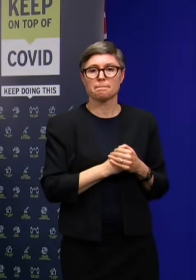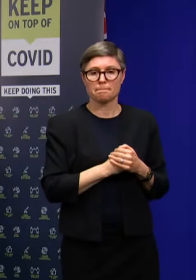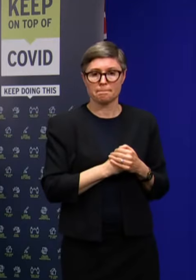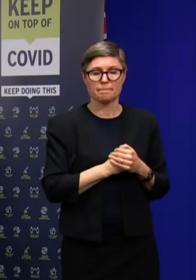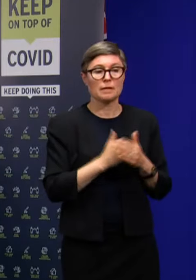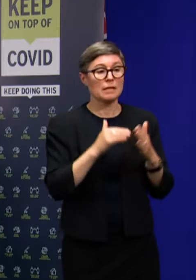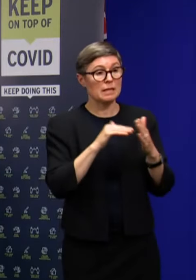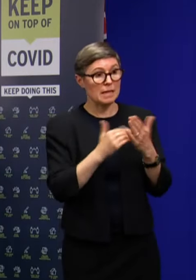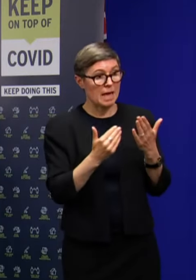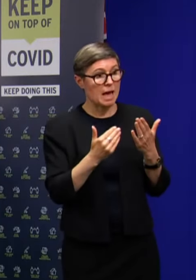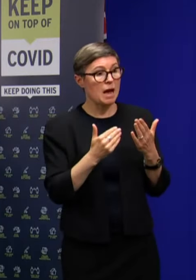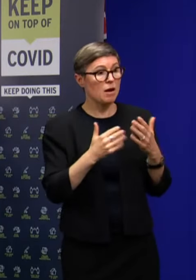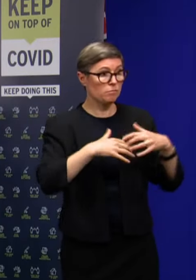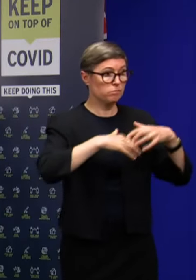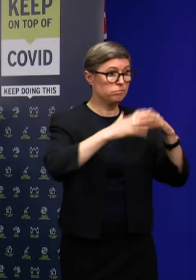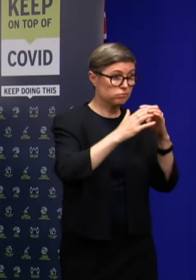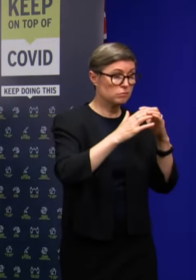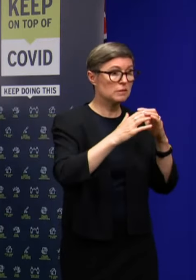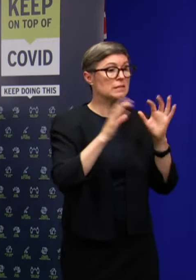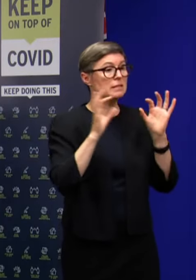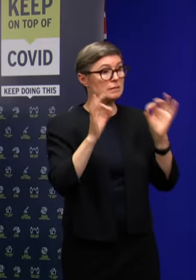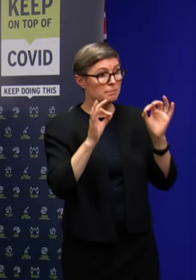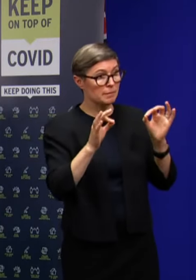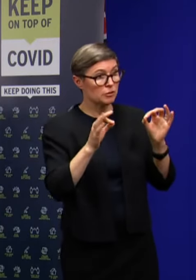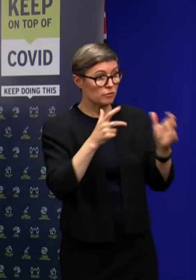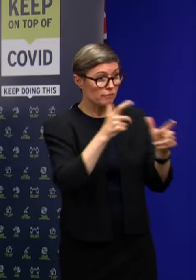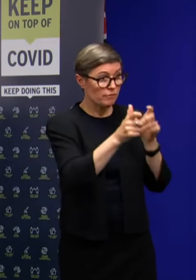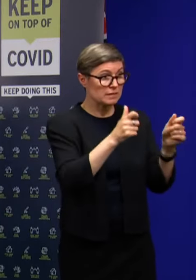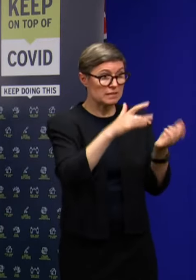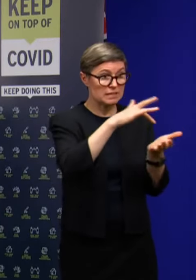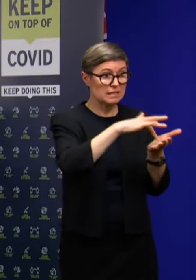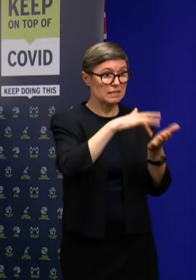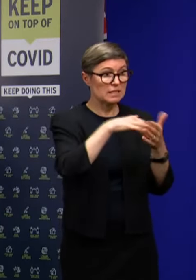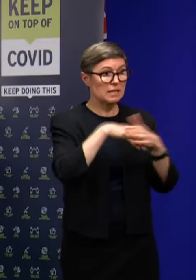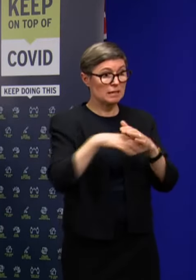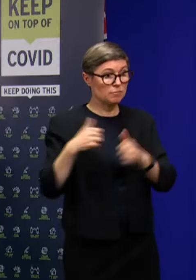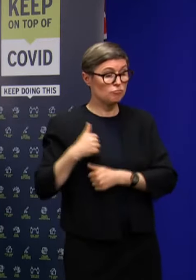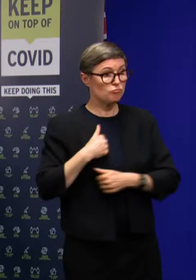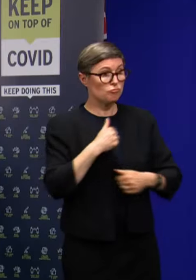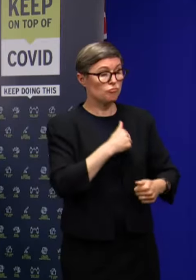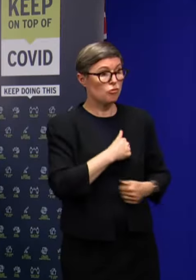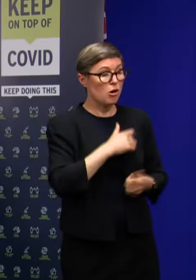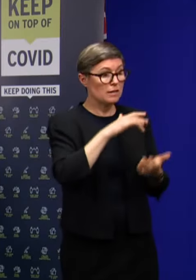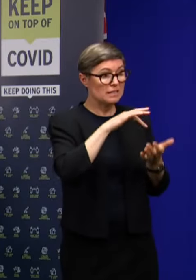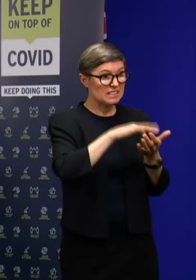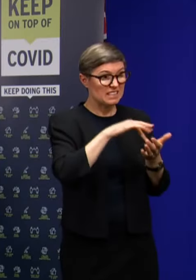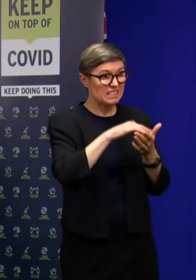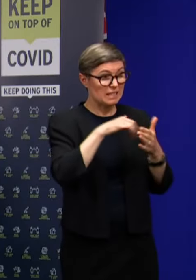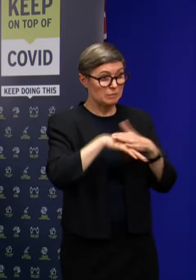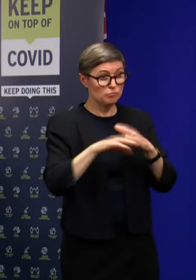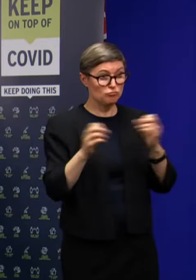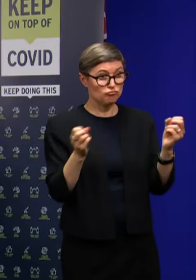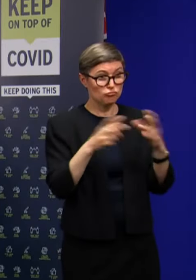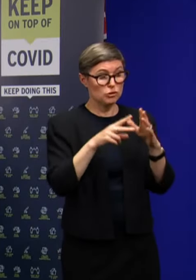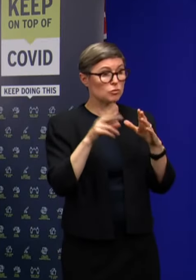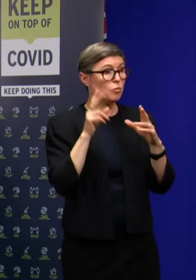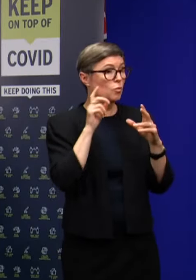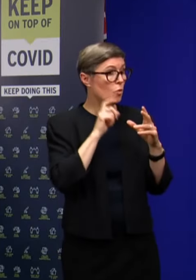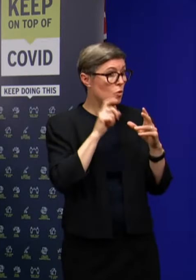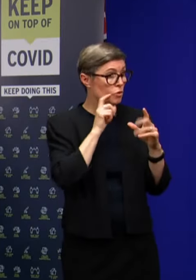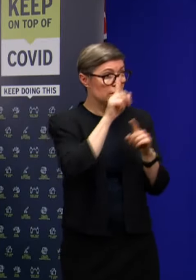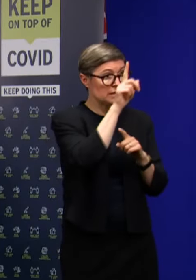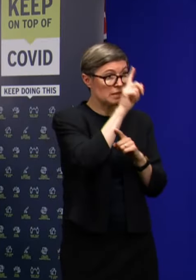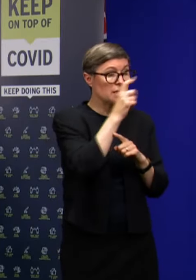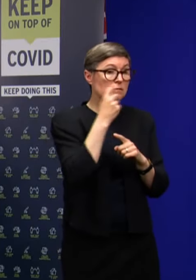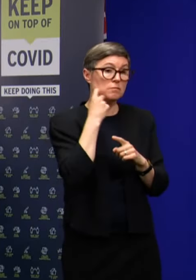have a three-day pop-up Pfizer vaccination clinic at the Brighton Civic Centre in Bridgewater, running today, tomorrow and